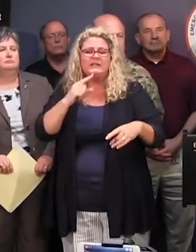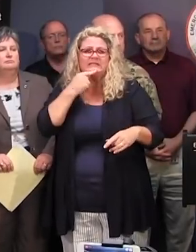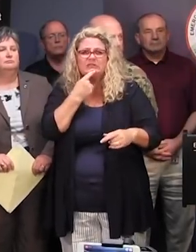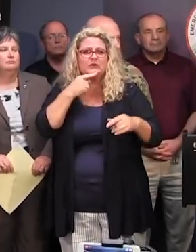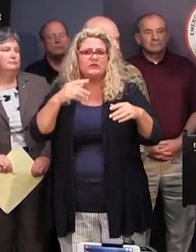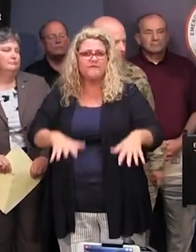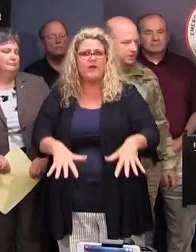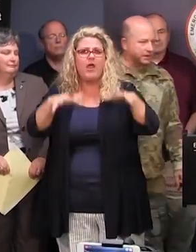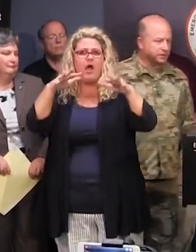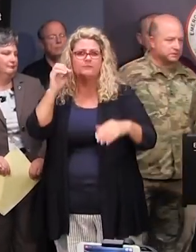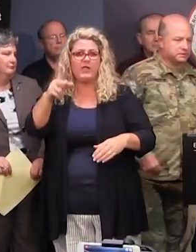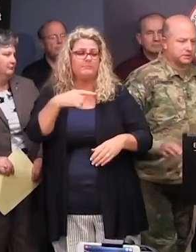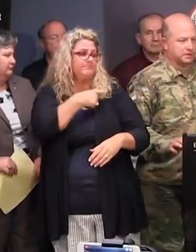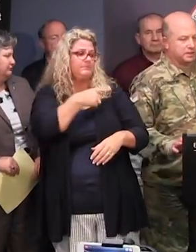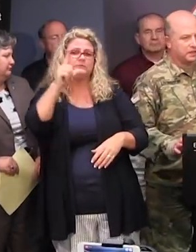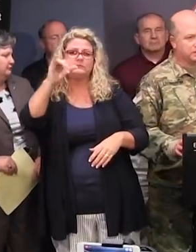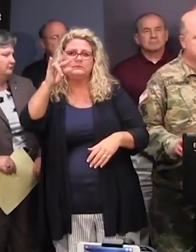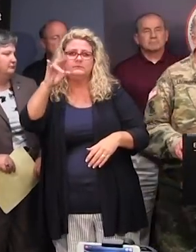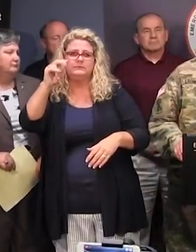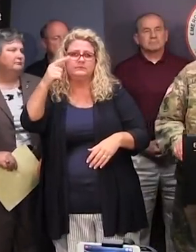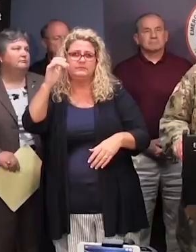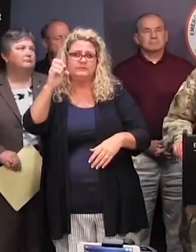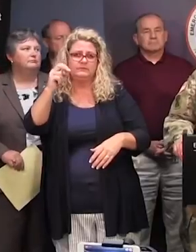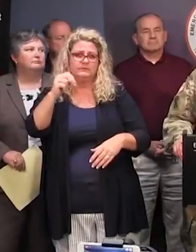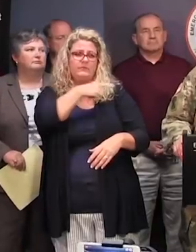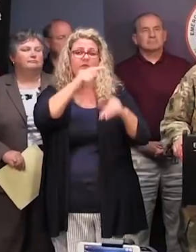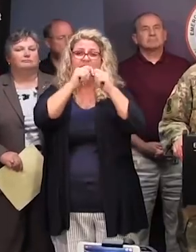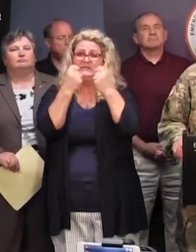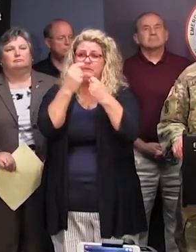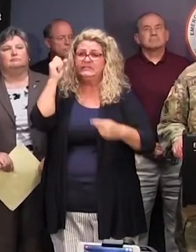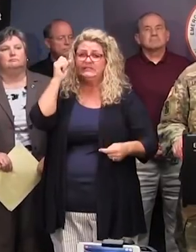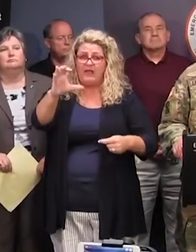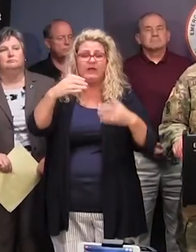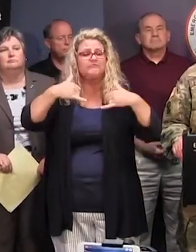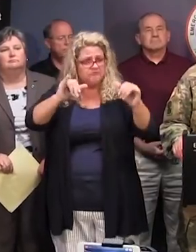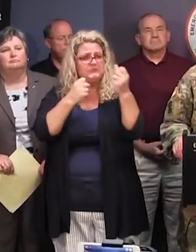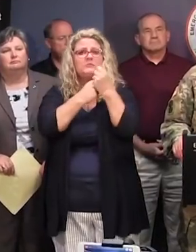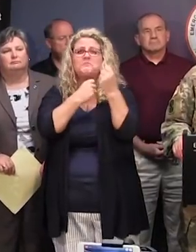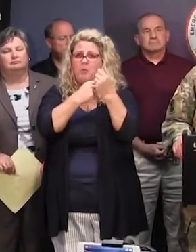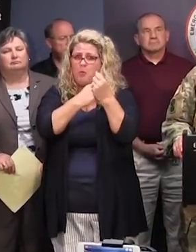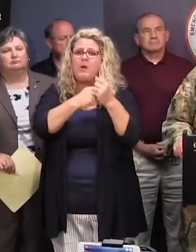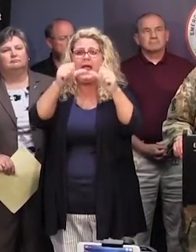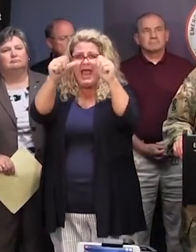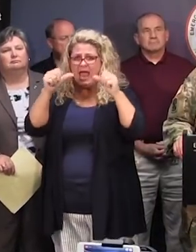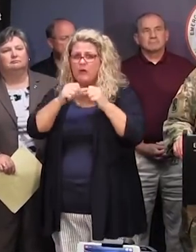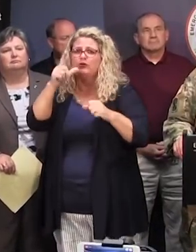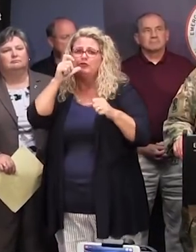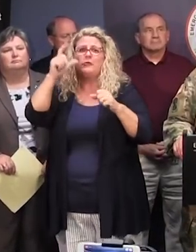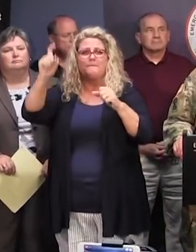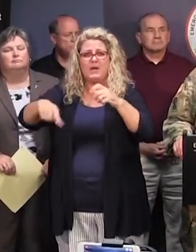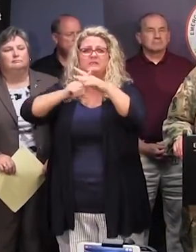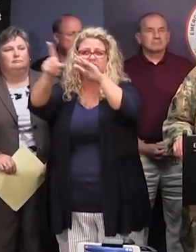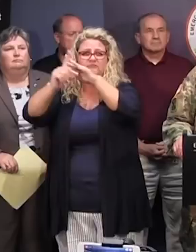General Livingston. Thank you, Governor. Team South Carolina continues to support the evacuation efforts of our